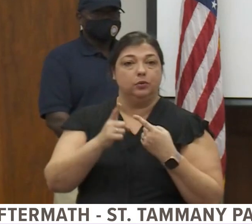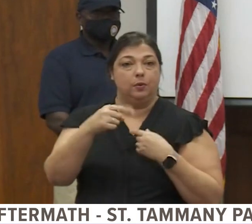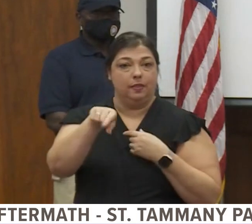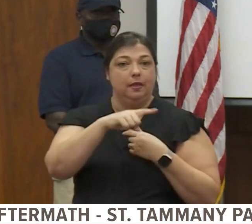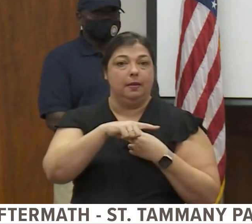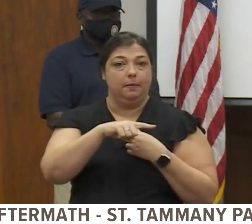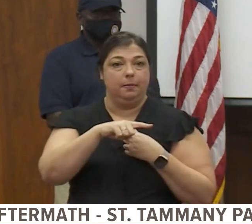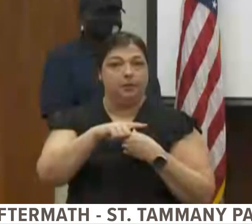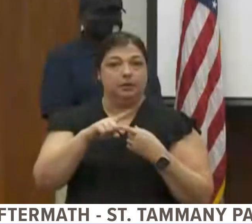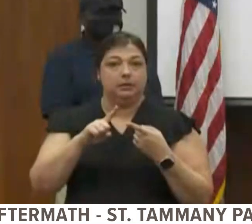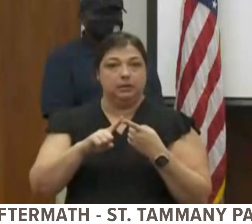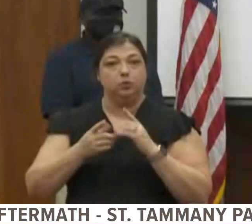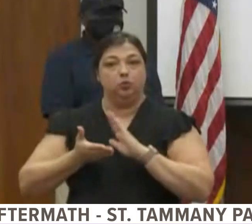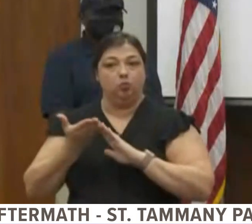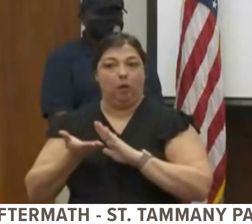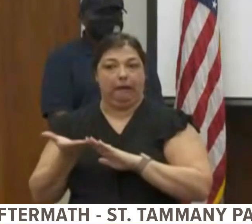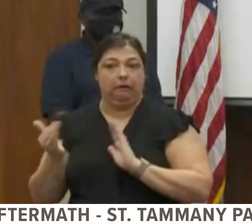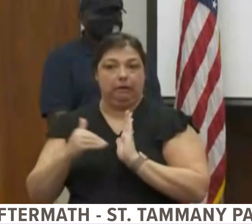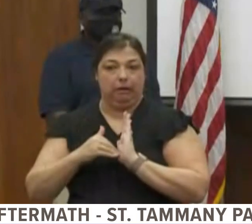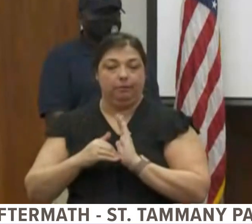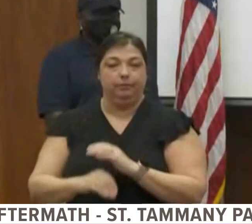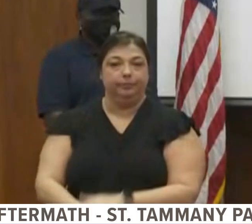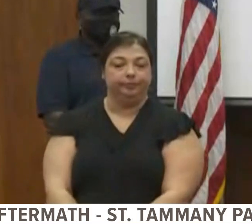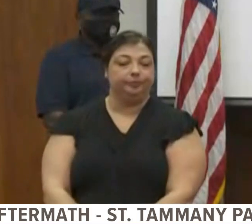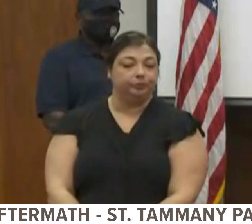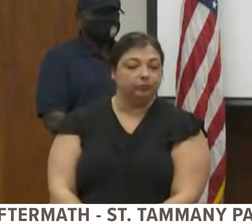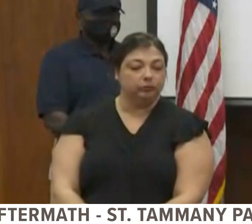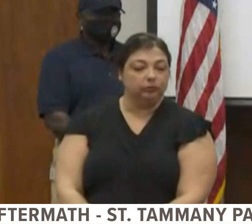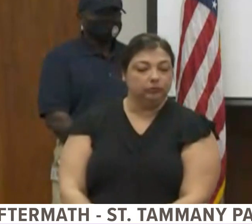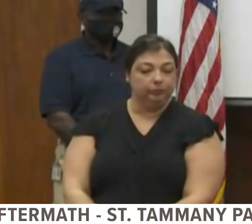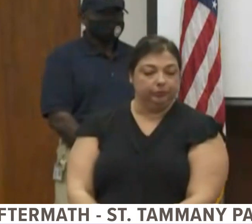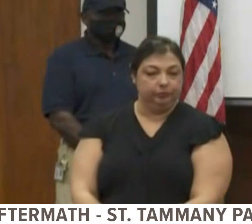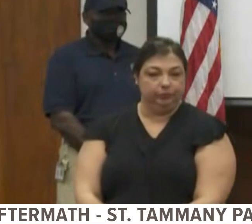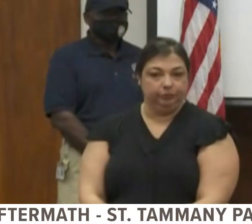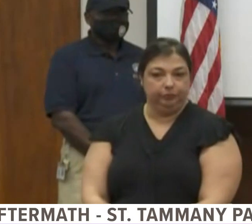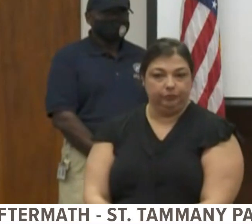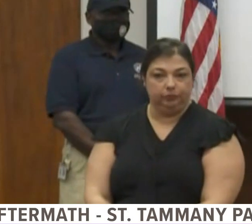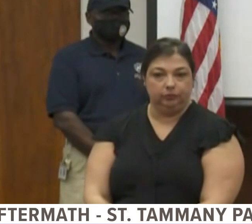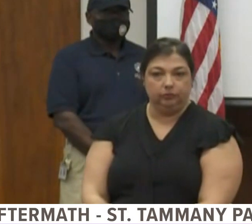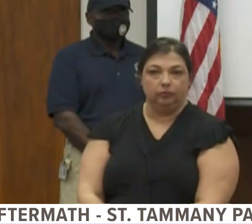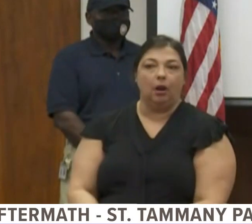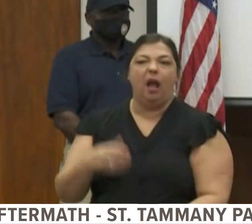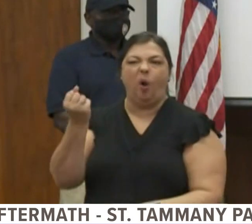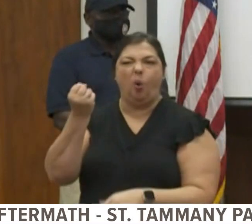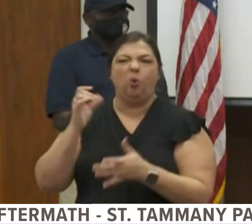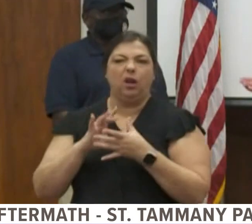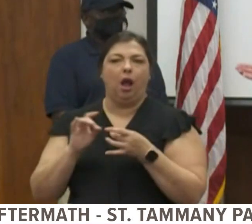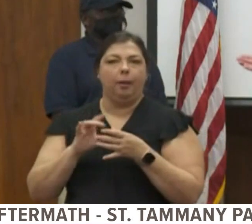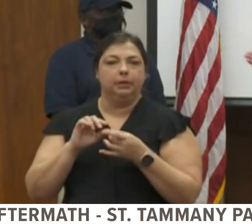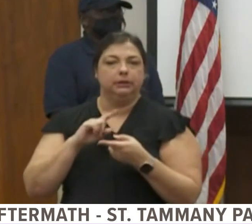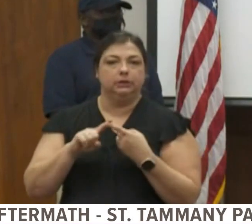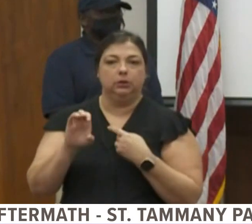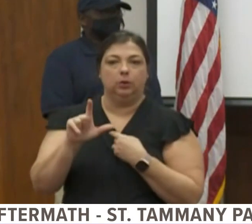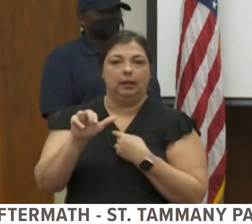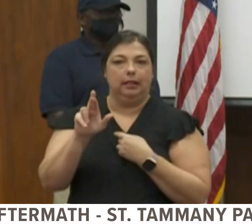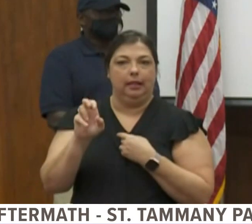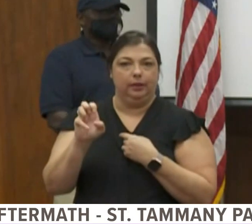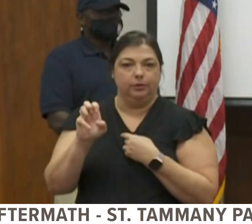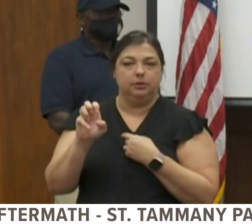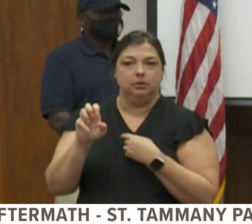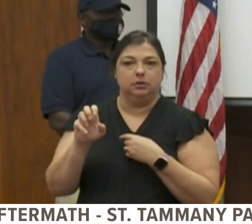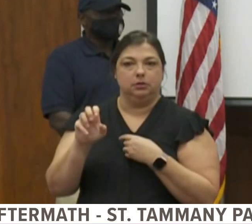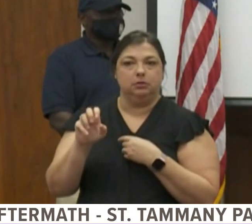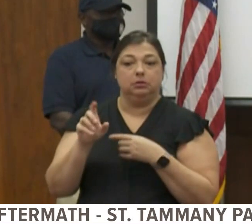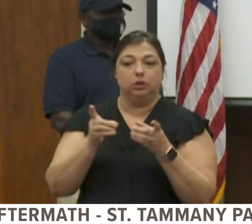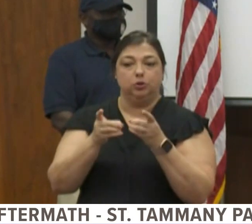to get back up and running. So I'll reserve further comments until Clarence Poe, Director